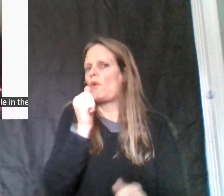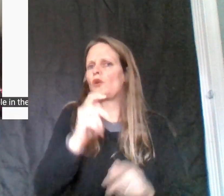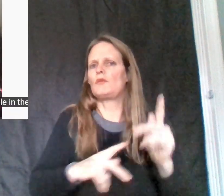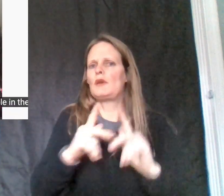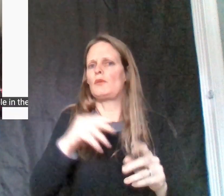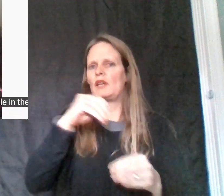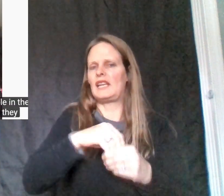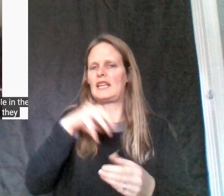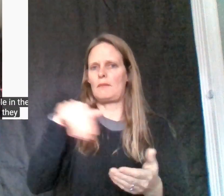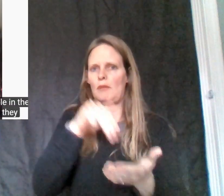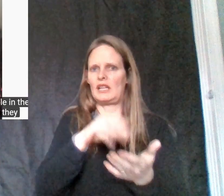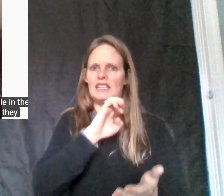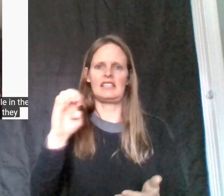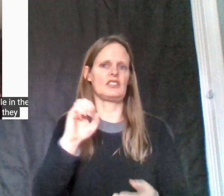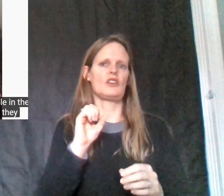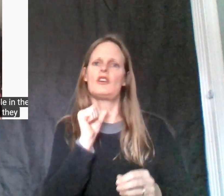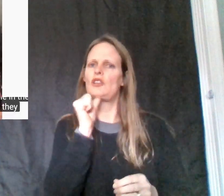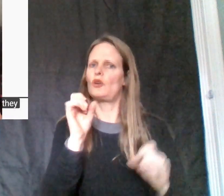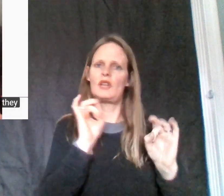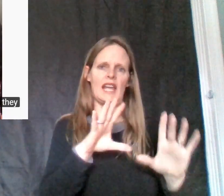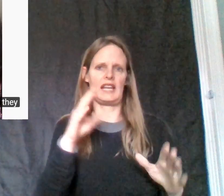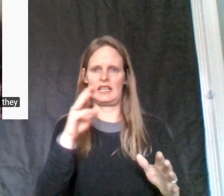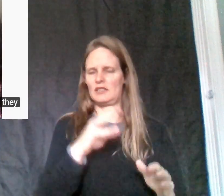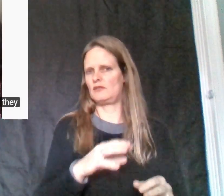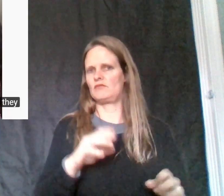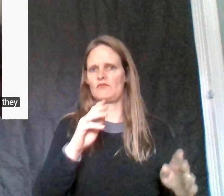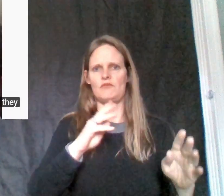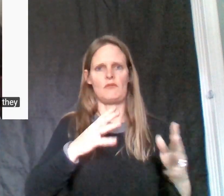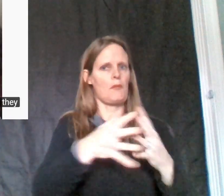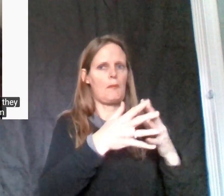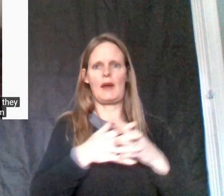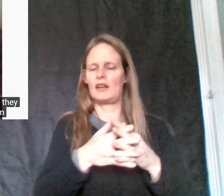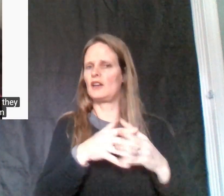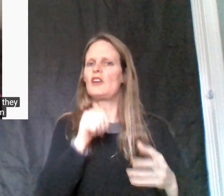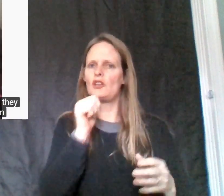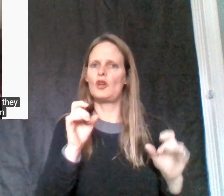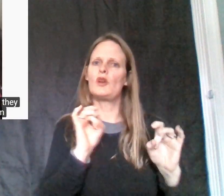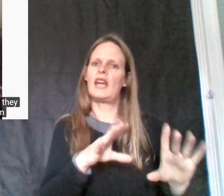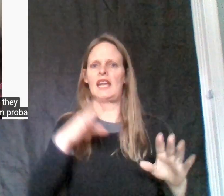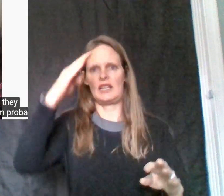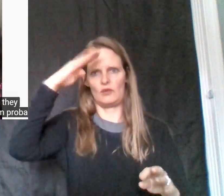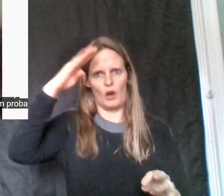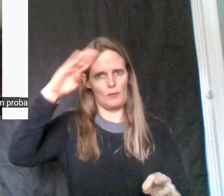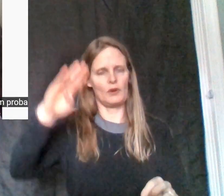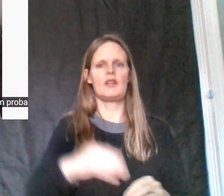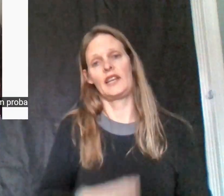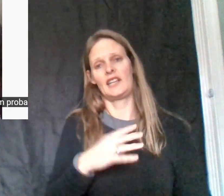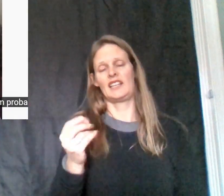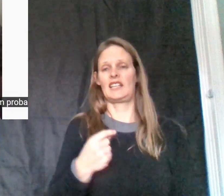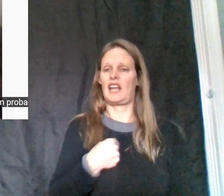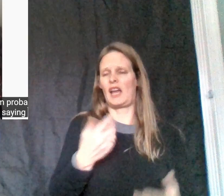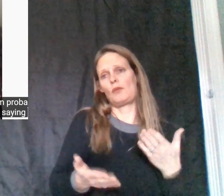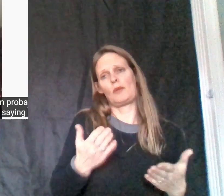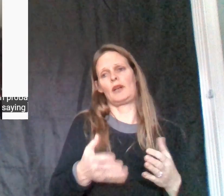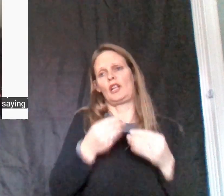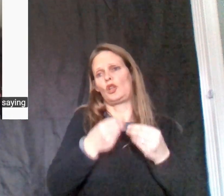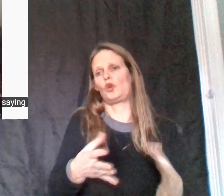America. They don't hate Donald Trump. And I'm probably going to lose a lot of friends for saying this, but